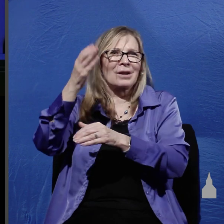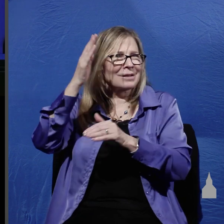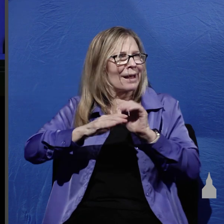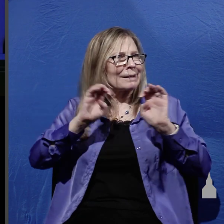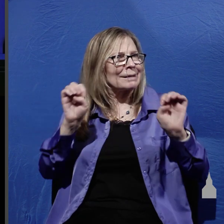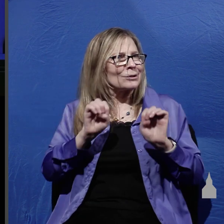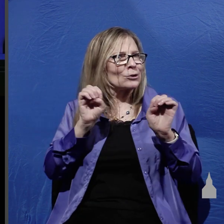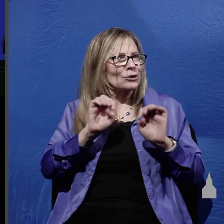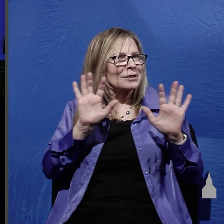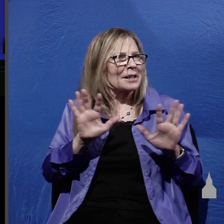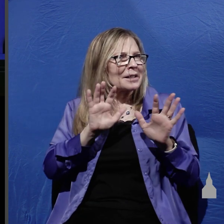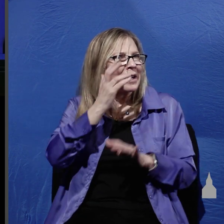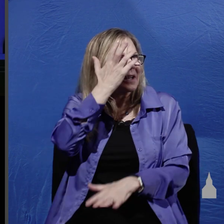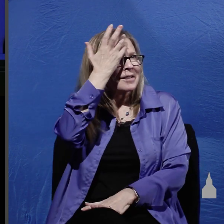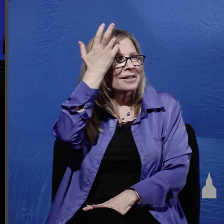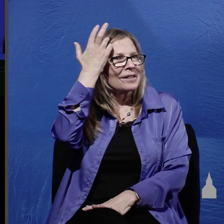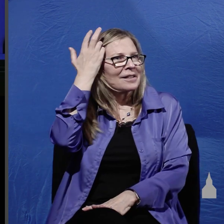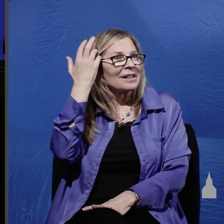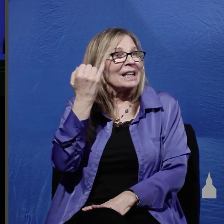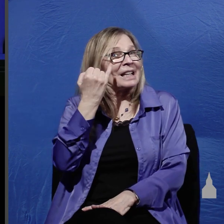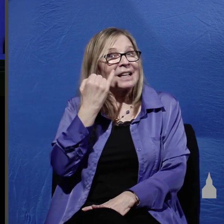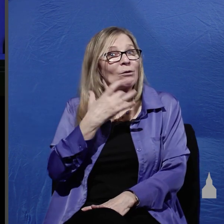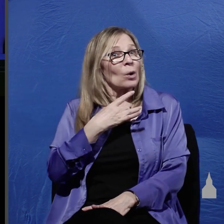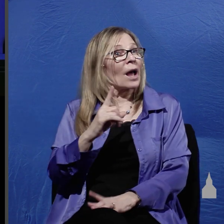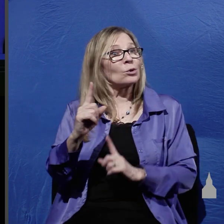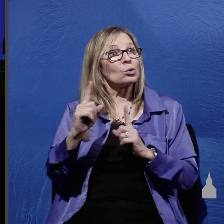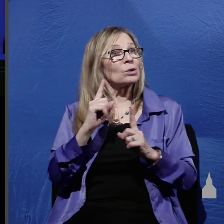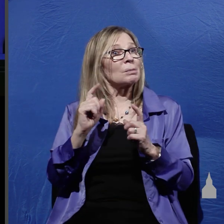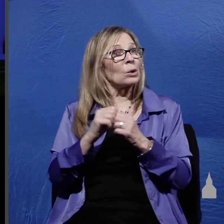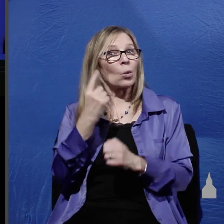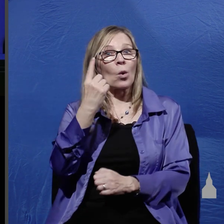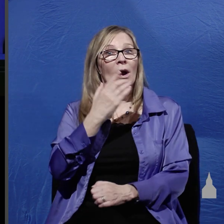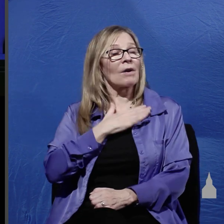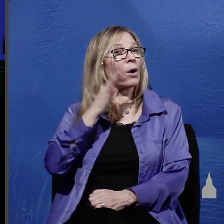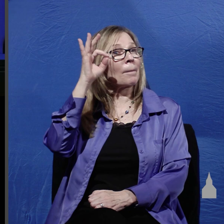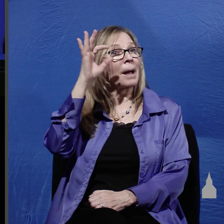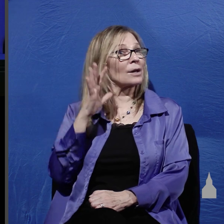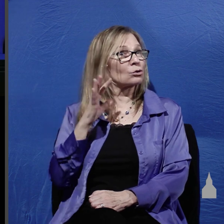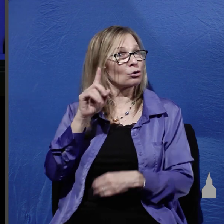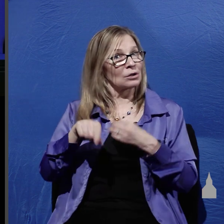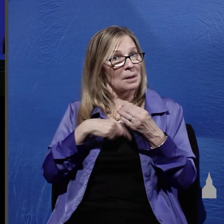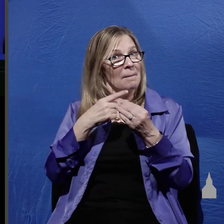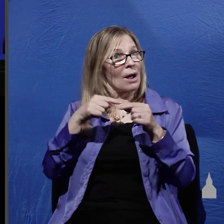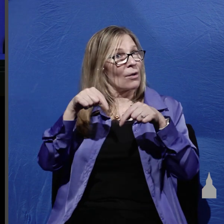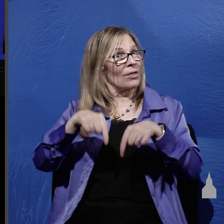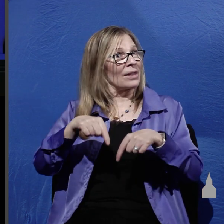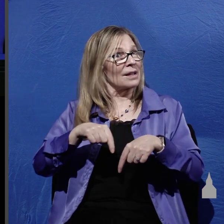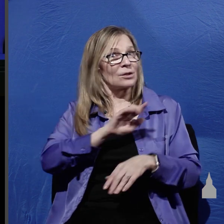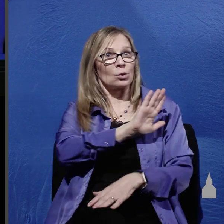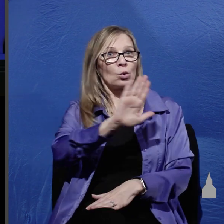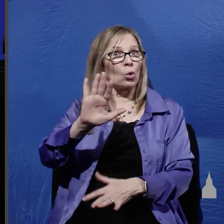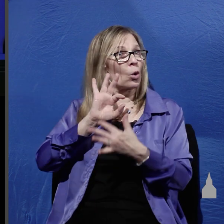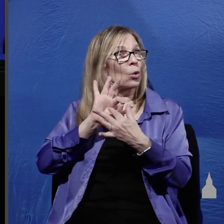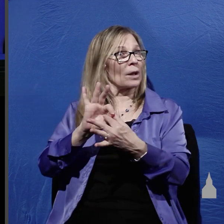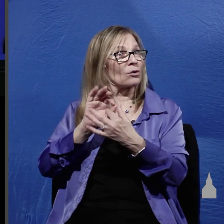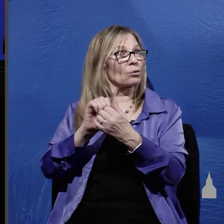Sunday and if you would like to speak to one of our pastors about this about your relationship with Christ